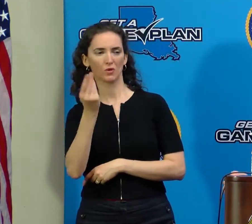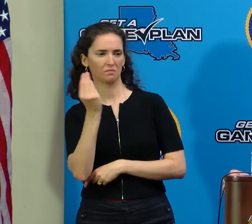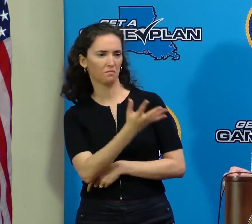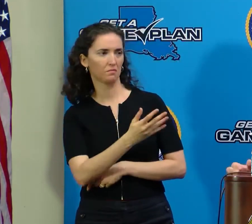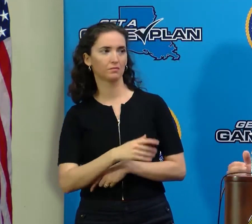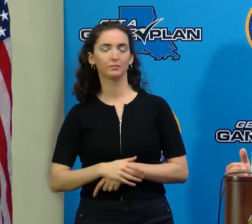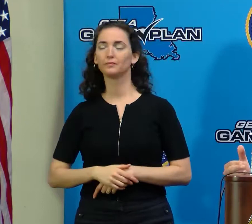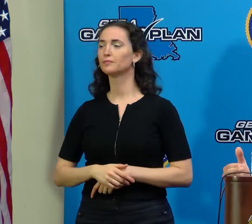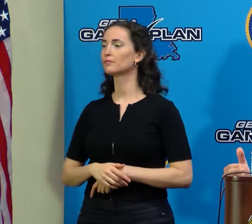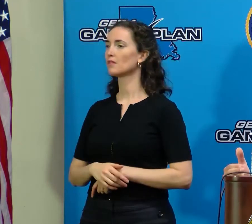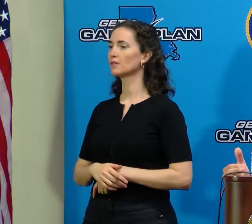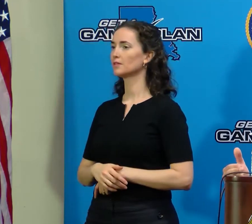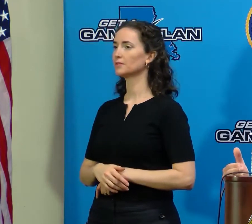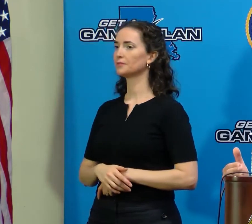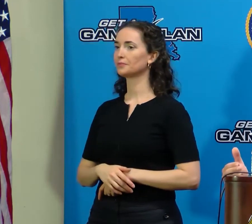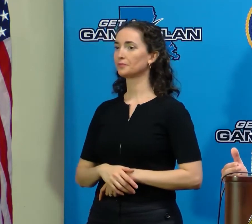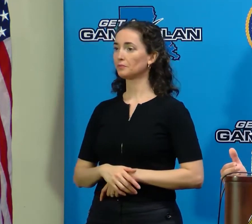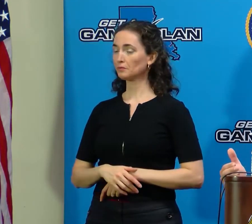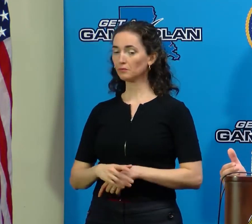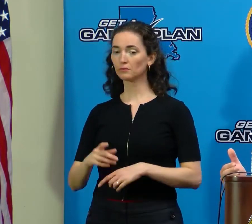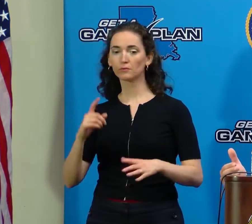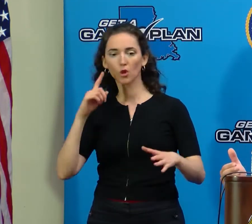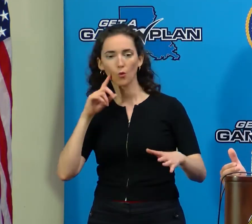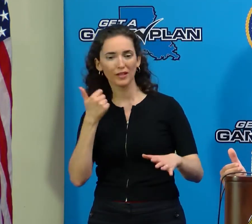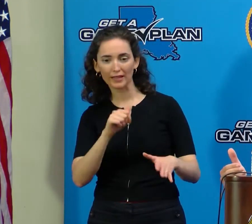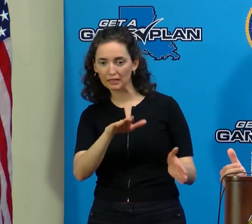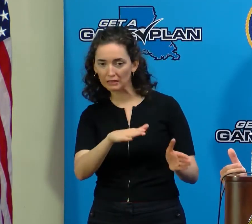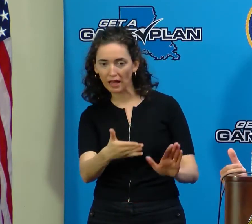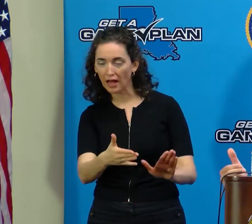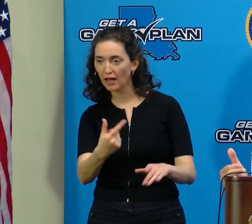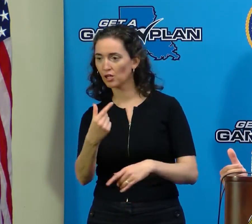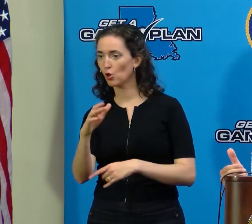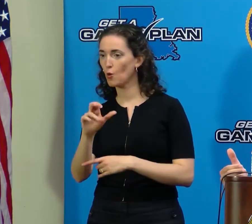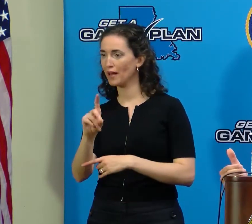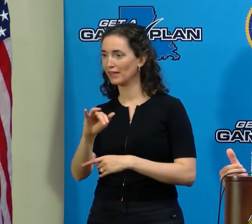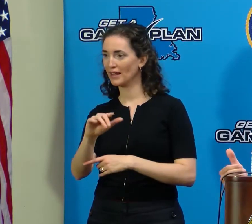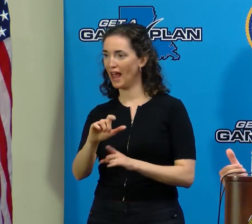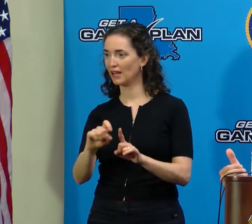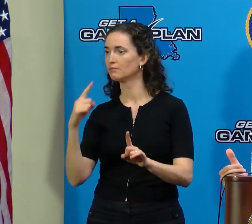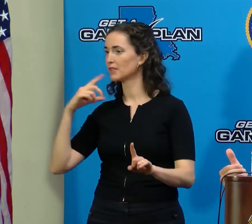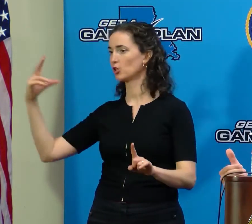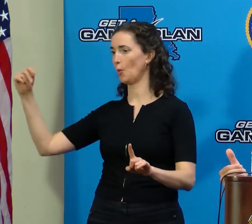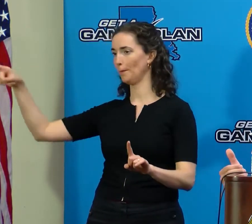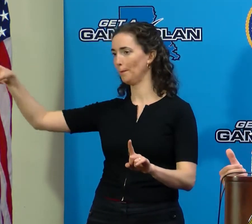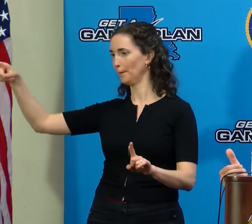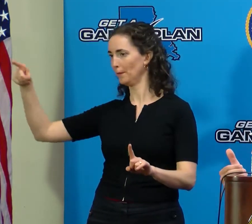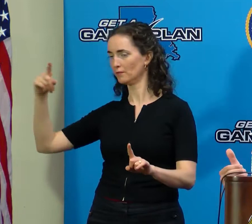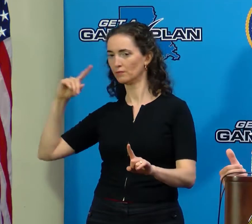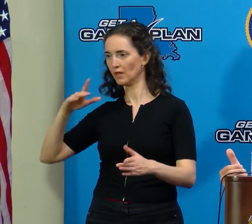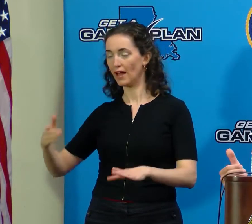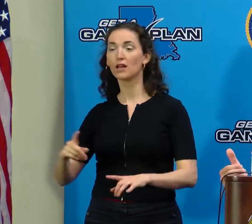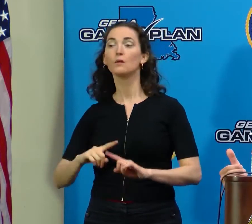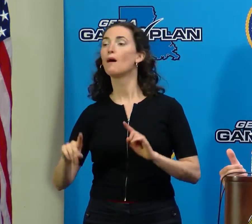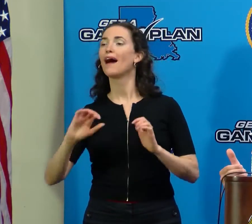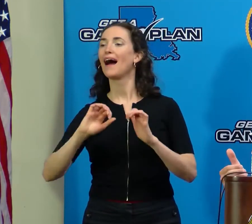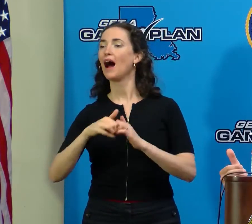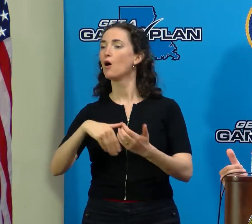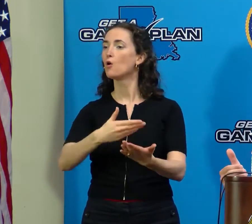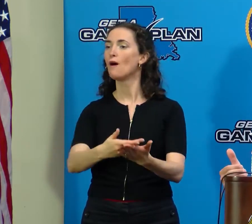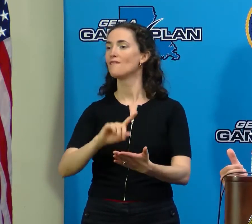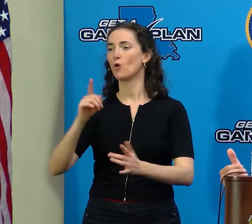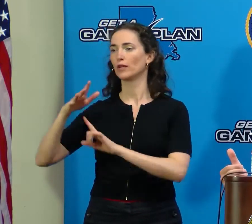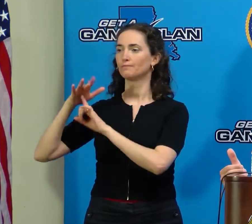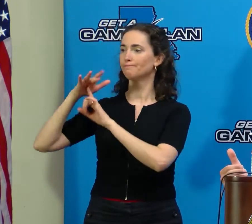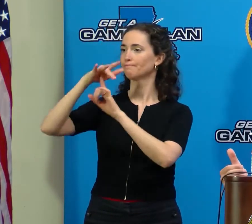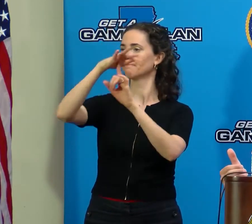Yeah, and we're not aware of any loss of life in Grand Isle, but it was only accessible by air today.